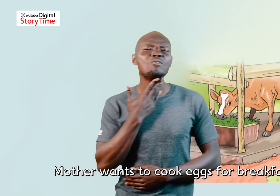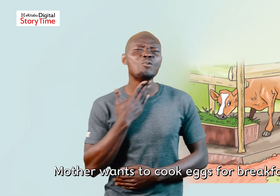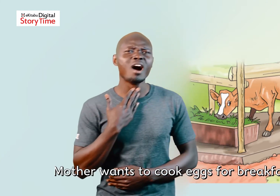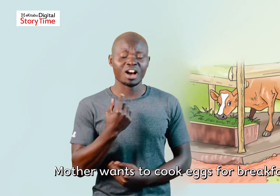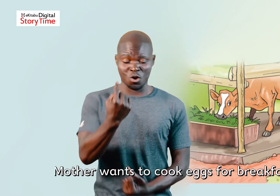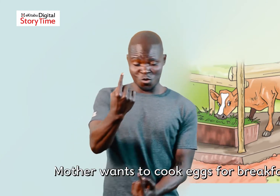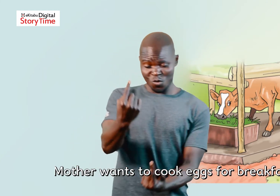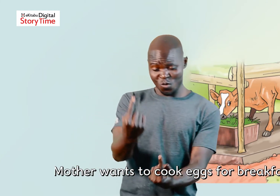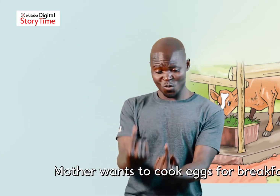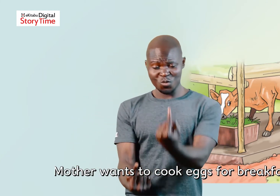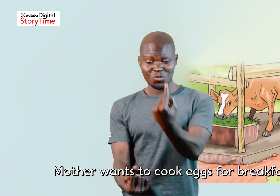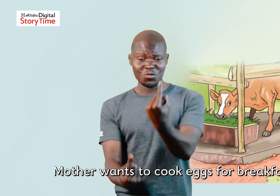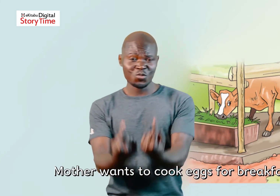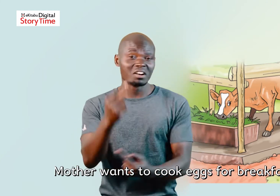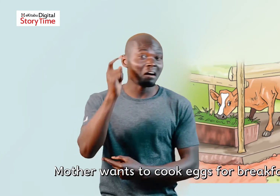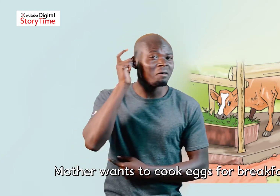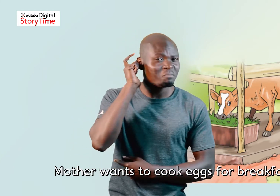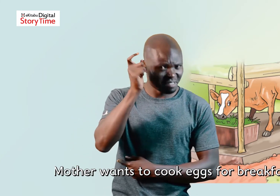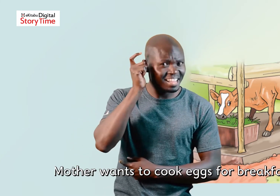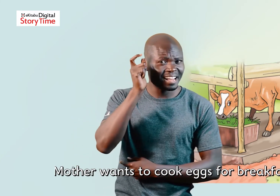Mother wants to cook eggs for breakfast